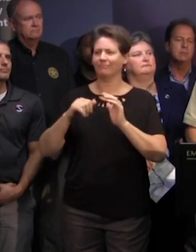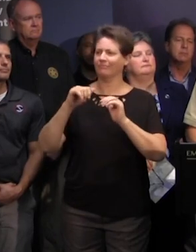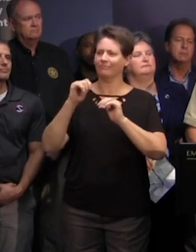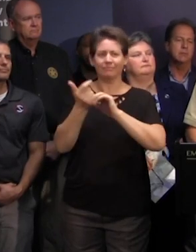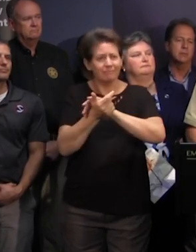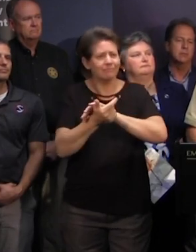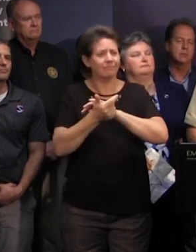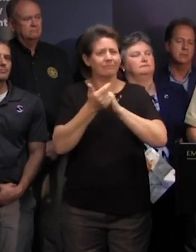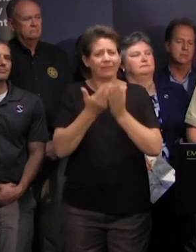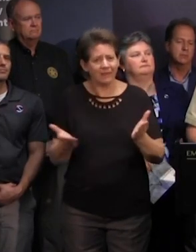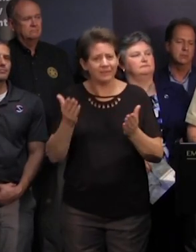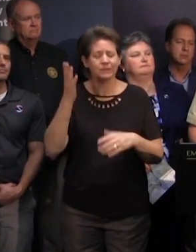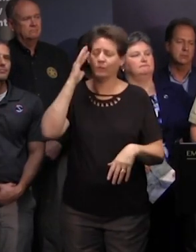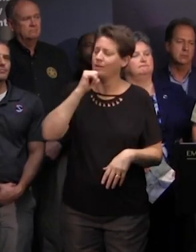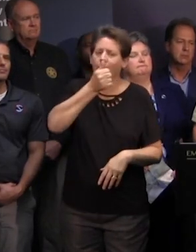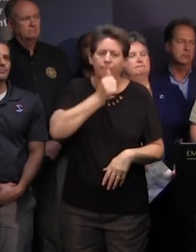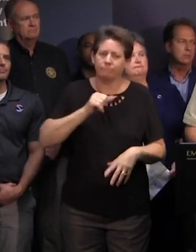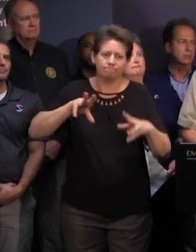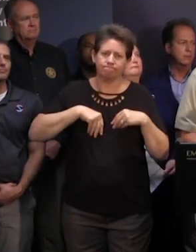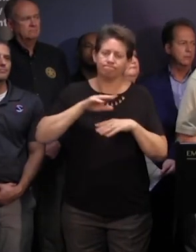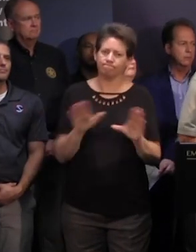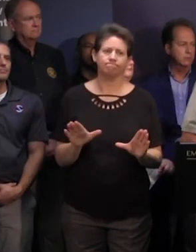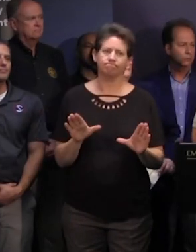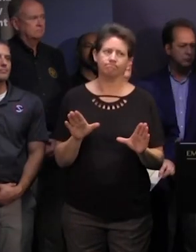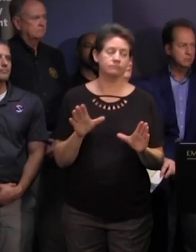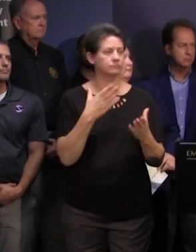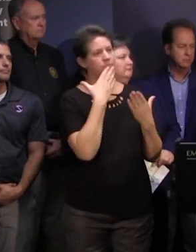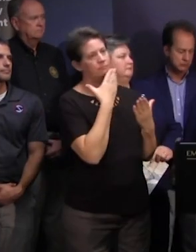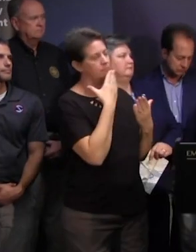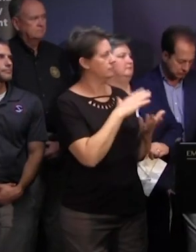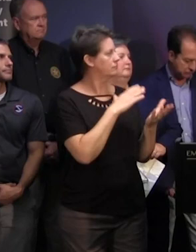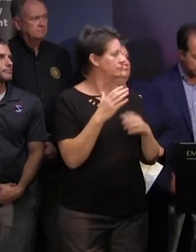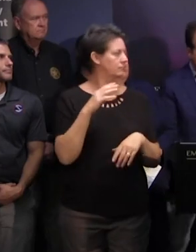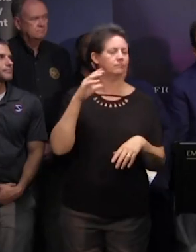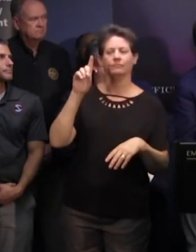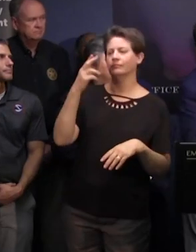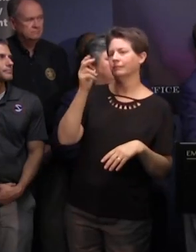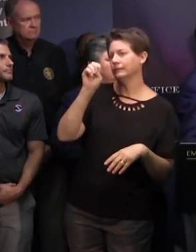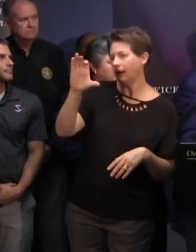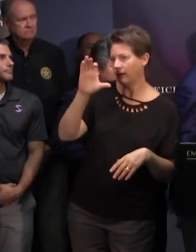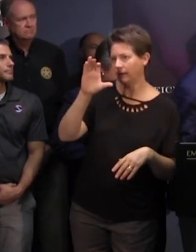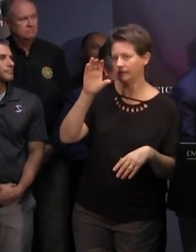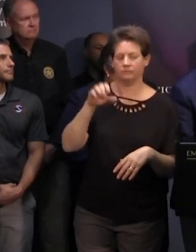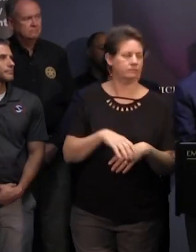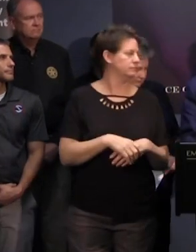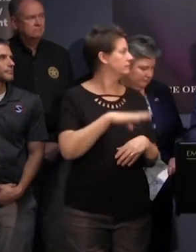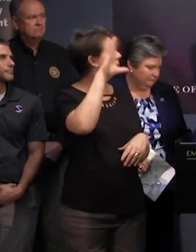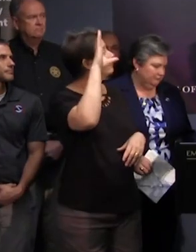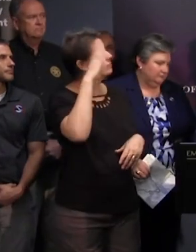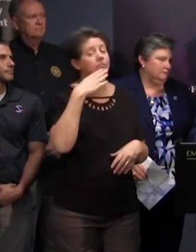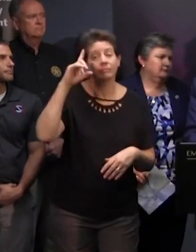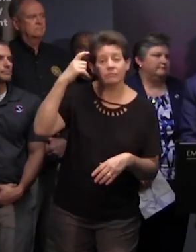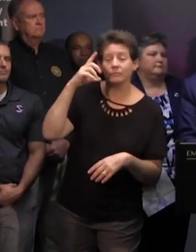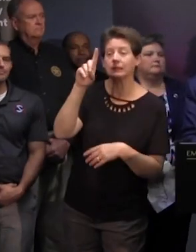period of time will not be tolerated thank you thank you chief dave wilson dhack hey thank